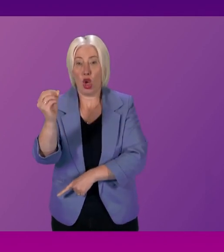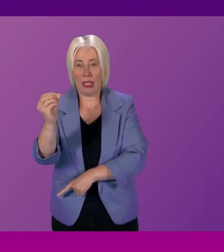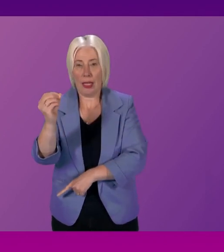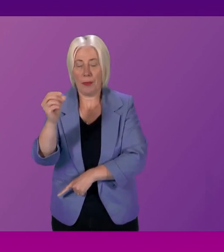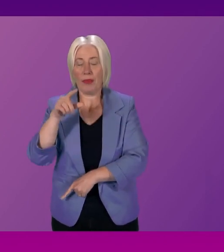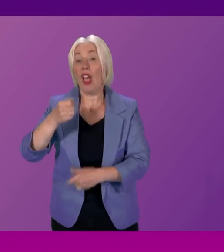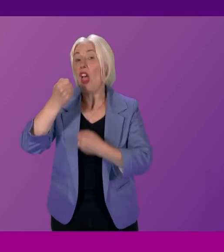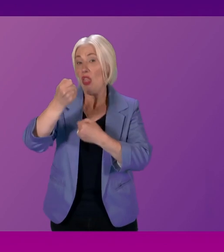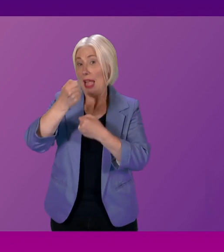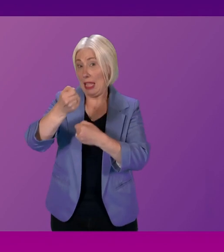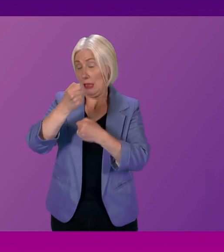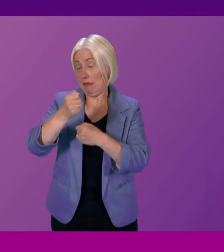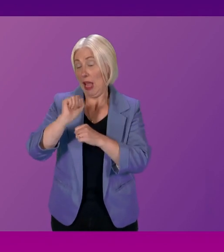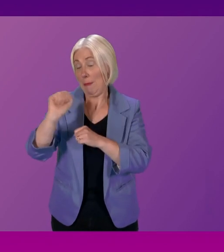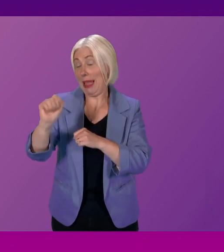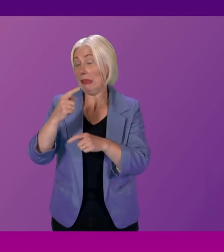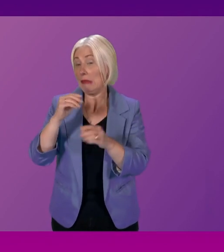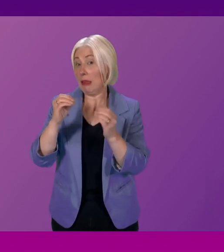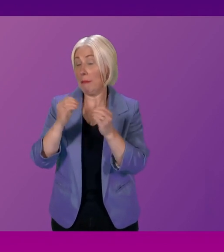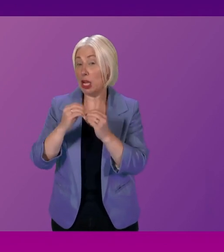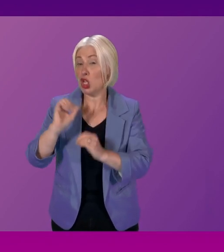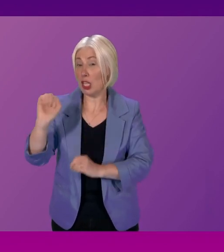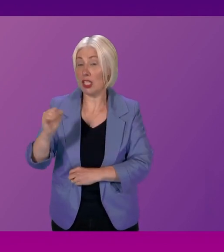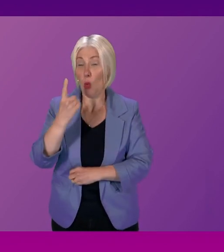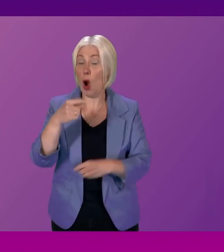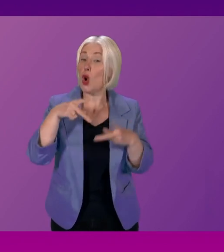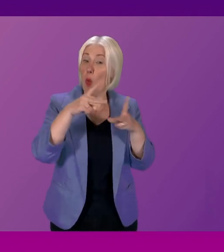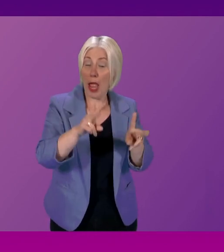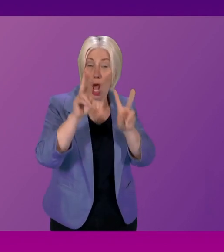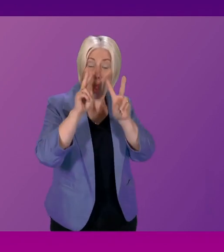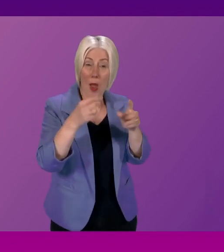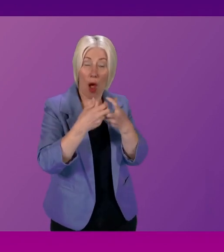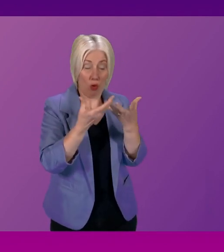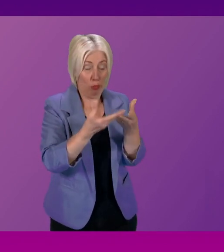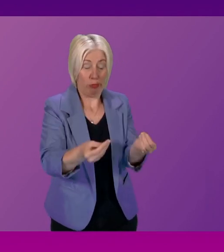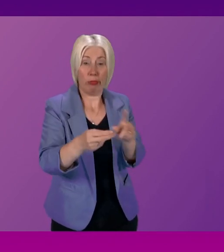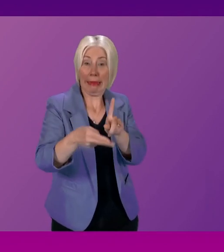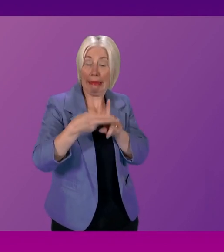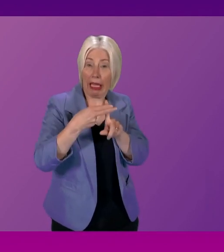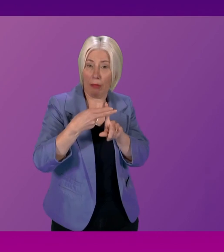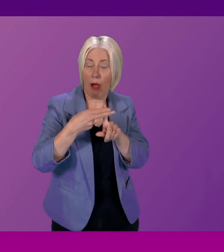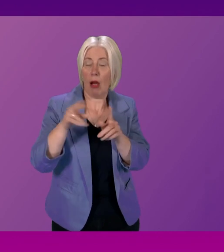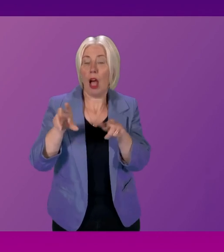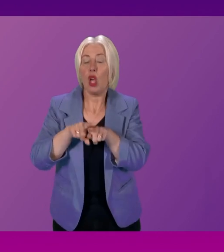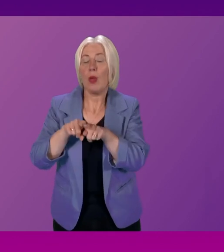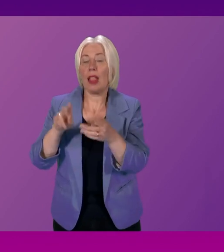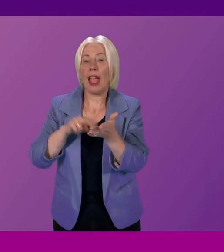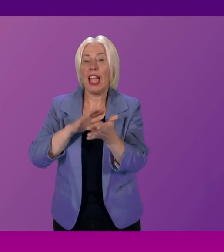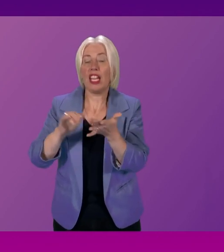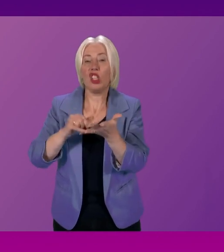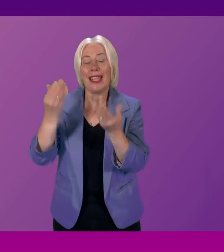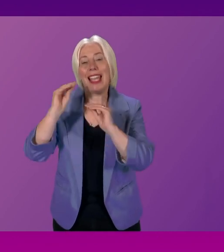Clare Hawhey referenced in our original question is just one way of addressing that stigma. We are also working with NHS Education Scotland